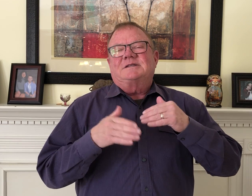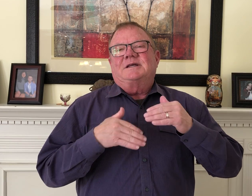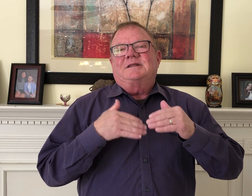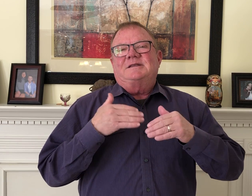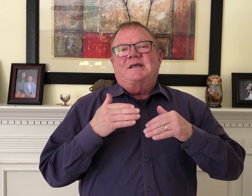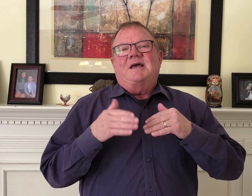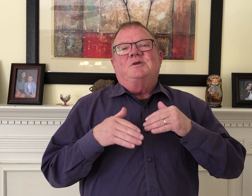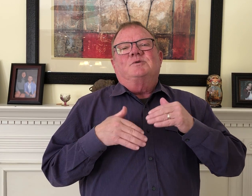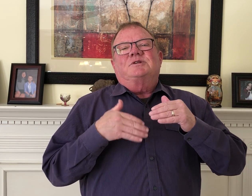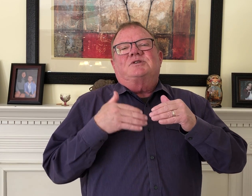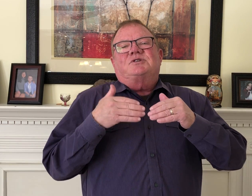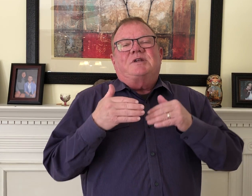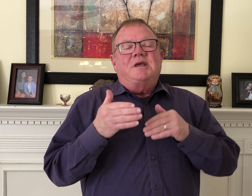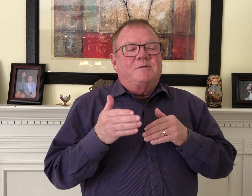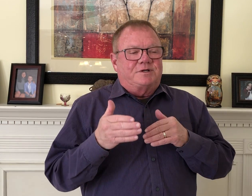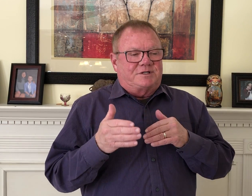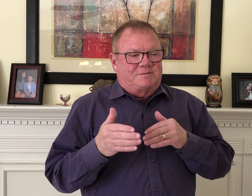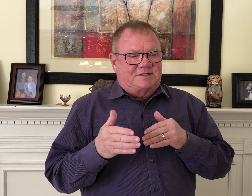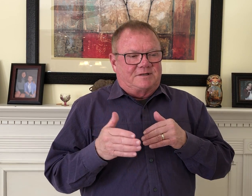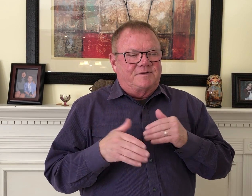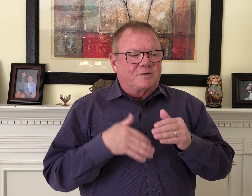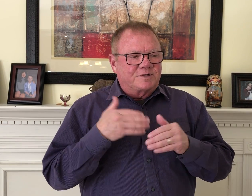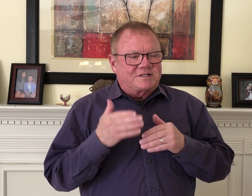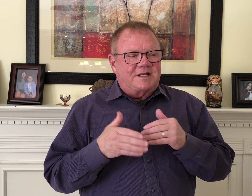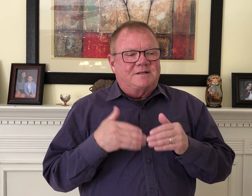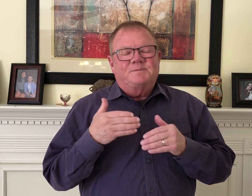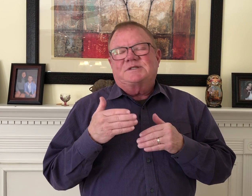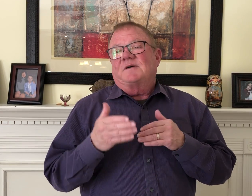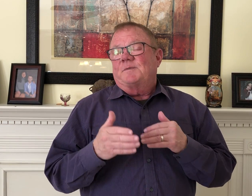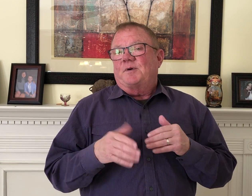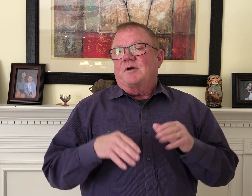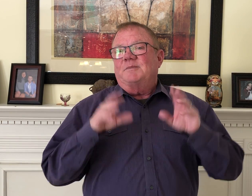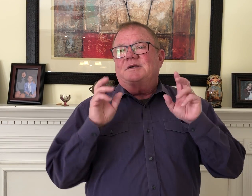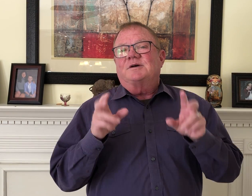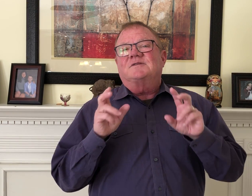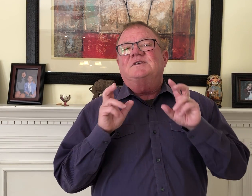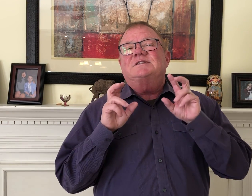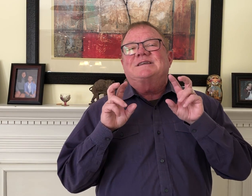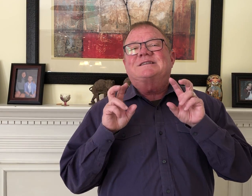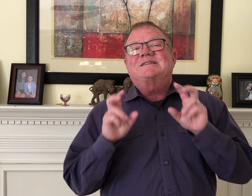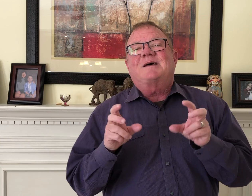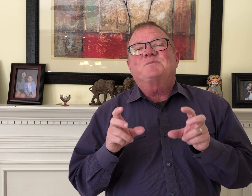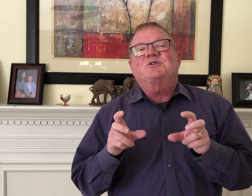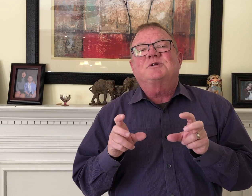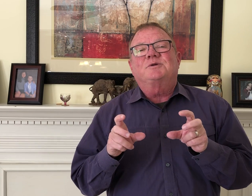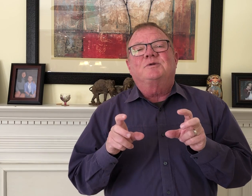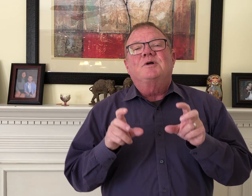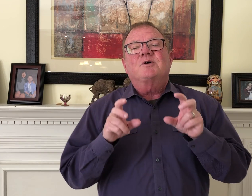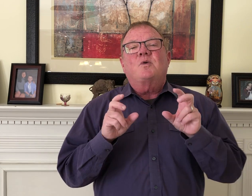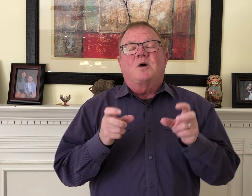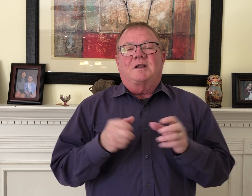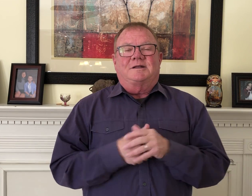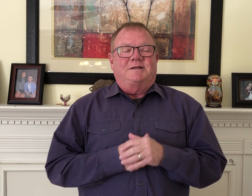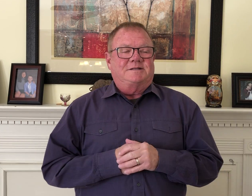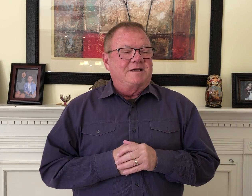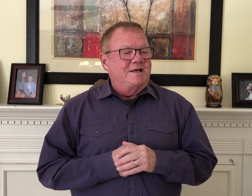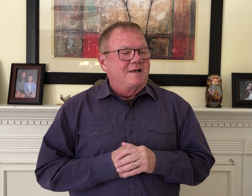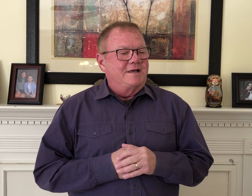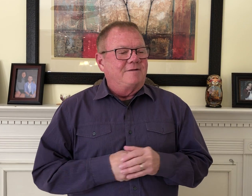said that Daniel distinguished himself. In other words, set himself apart because of his exceptional qualities. He